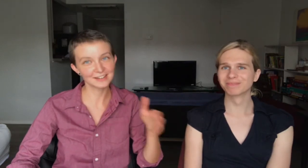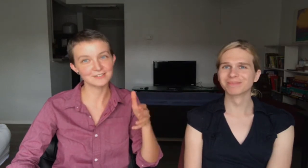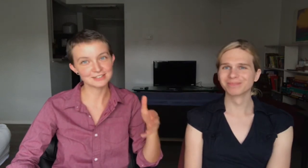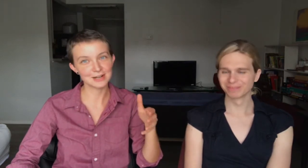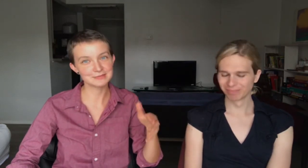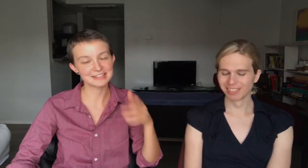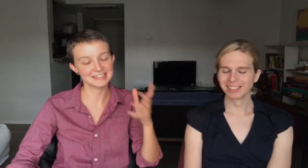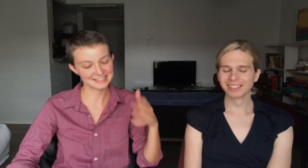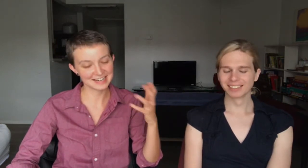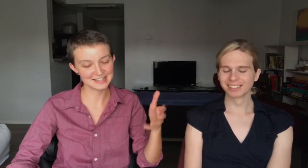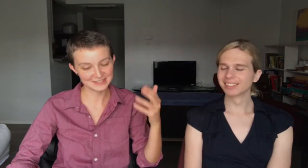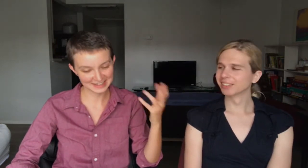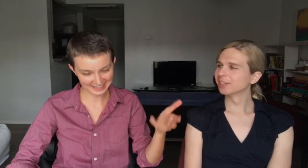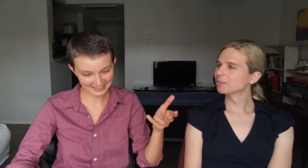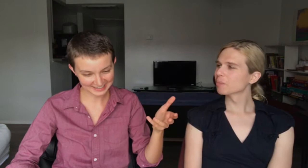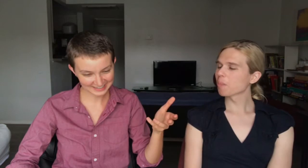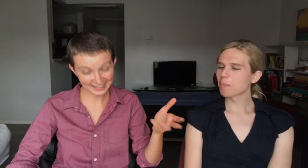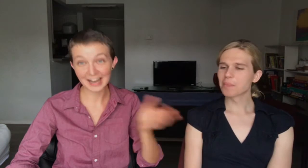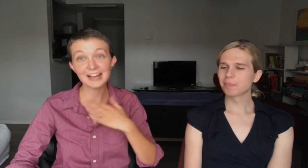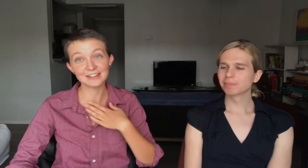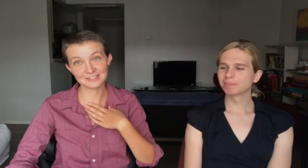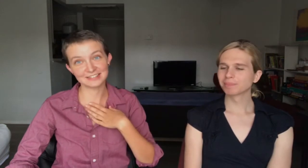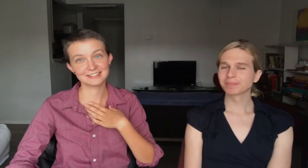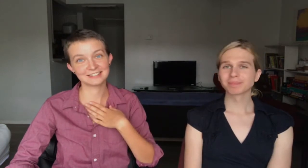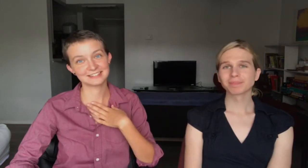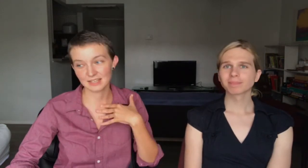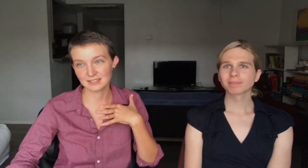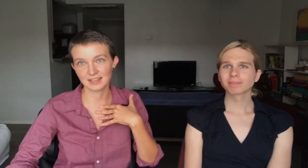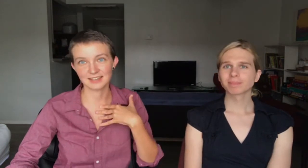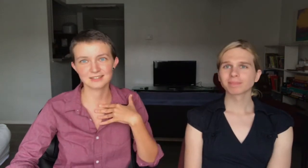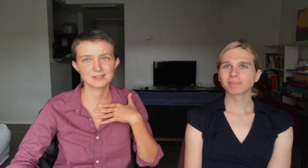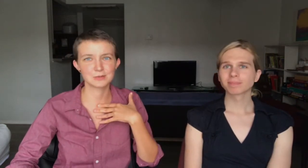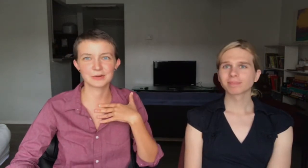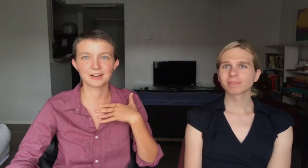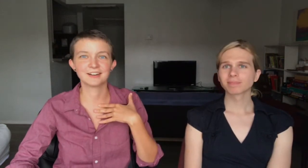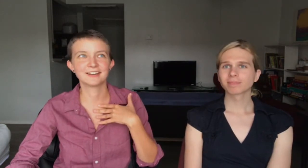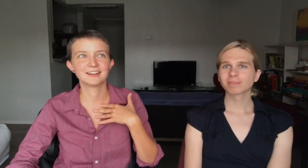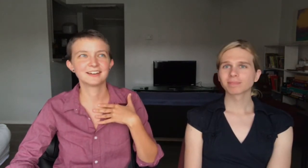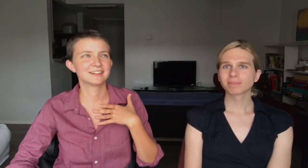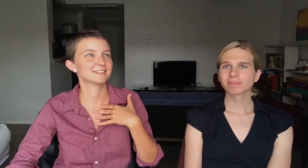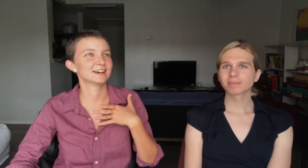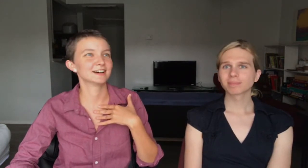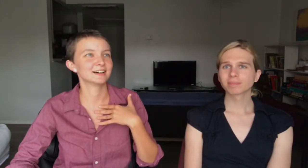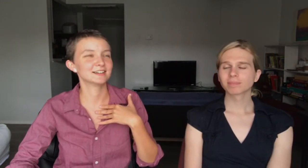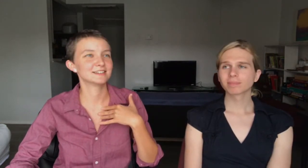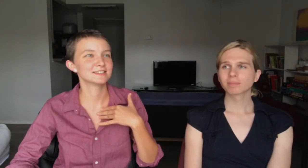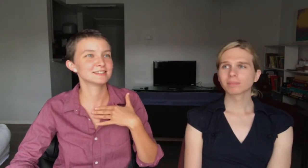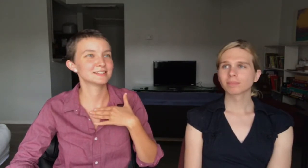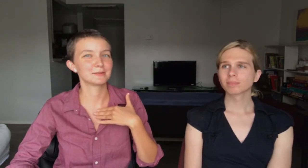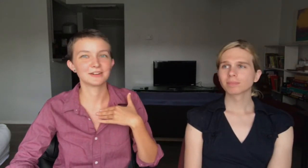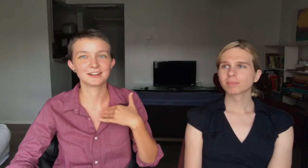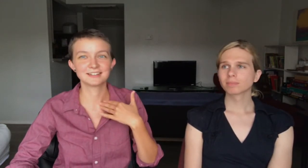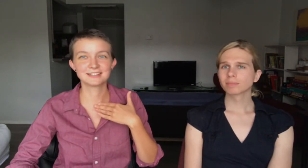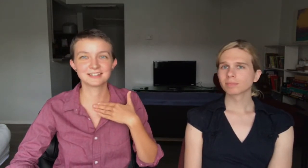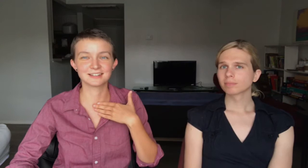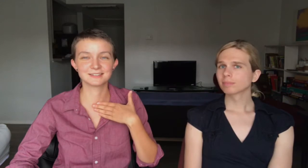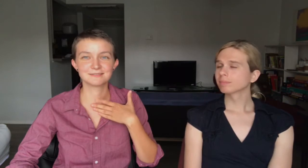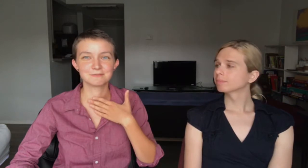at coffee shops, I think, is kind of a thing. I love it. He's like, super... Uh... Similar... To...